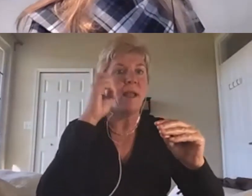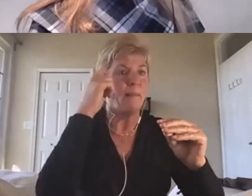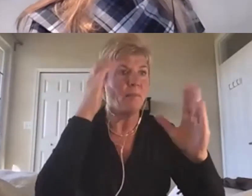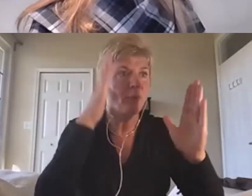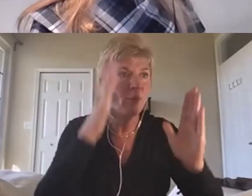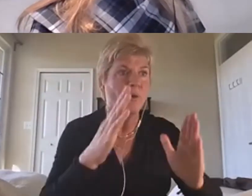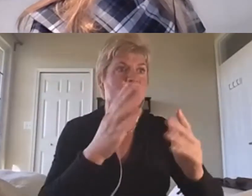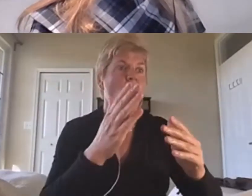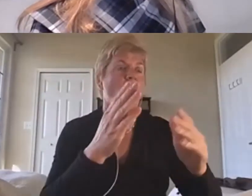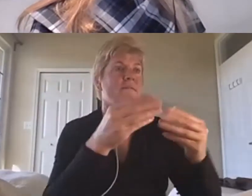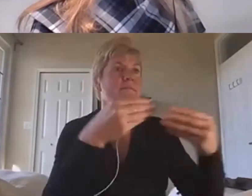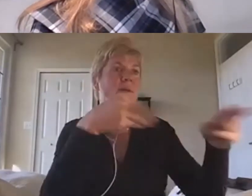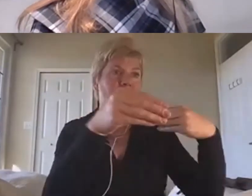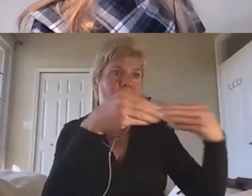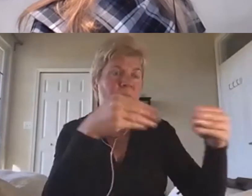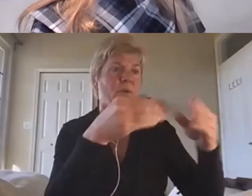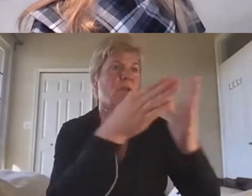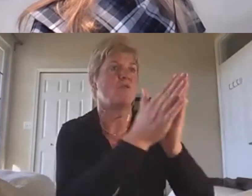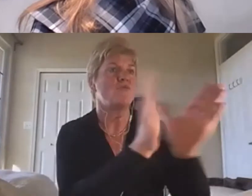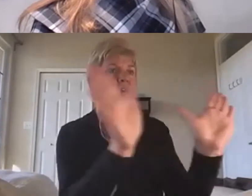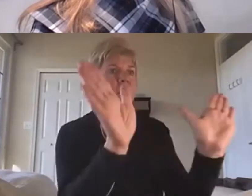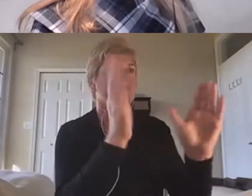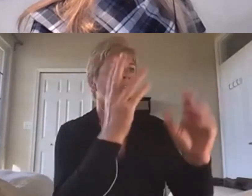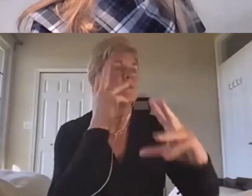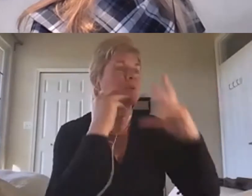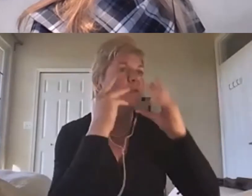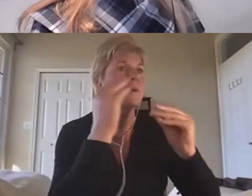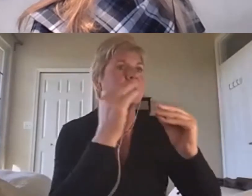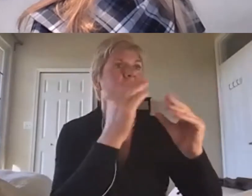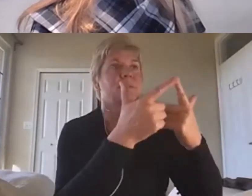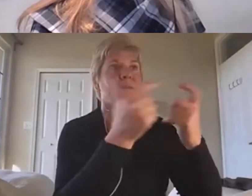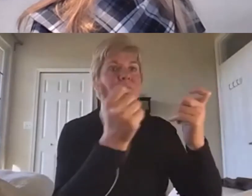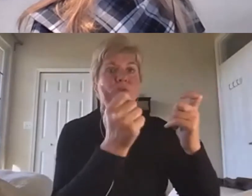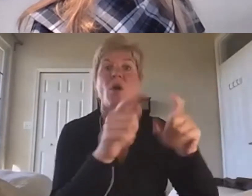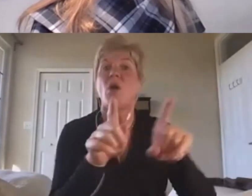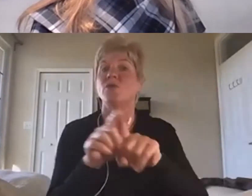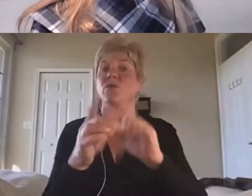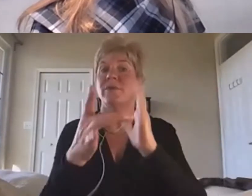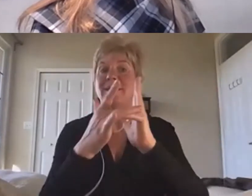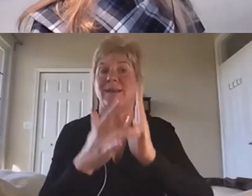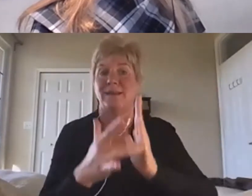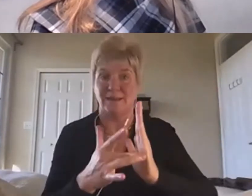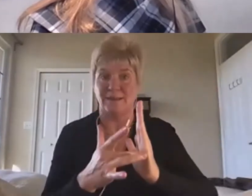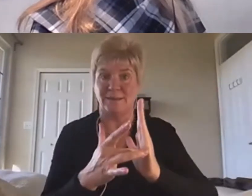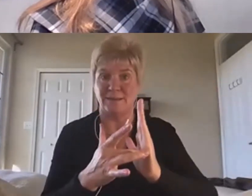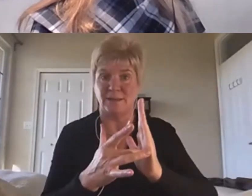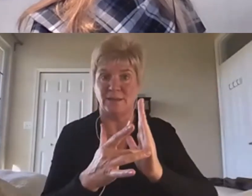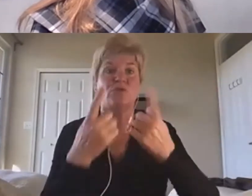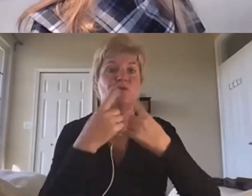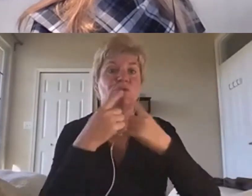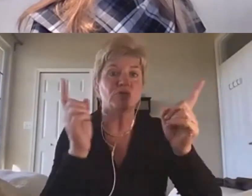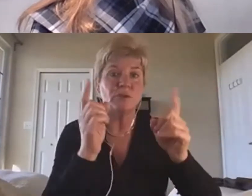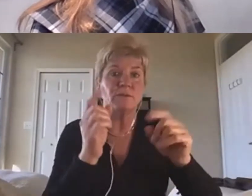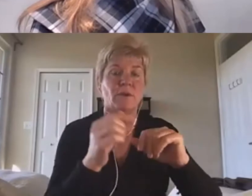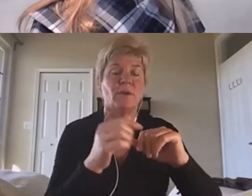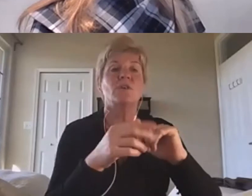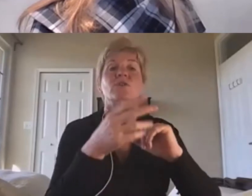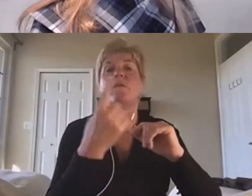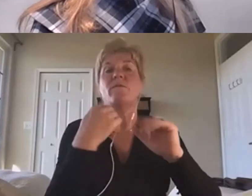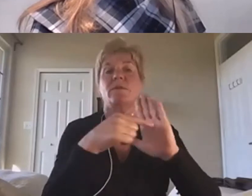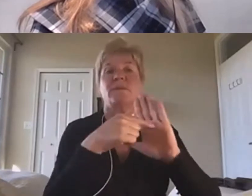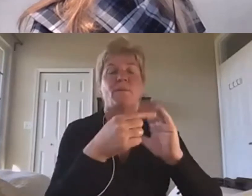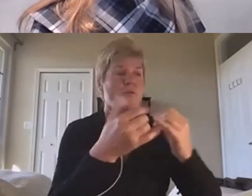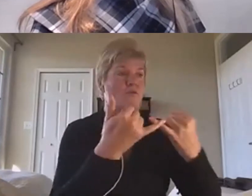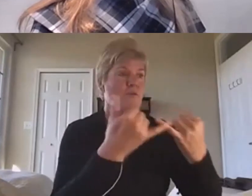That's also the techniques that are used to achieve the job skills. So we have this hyper- specialization area